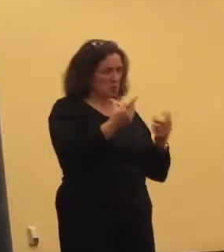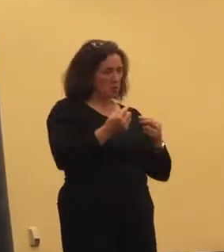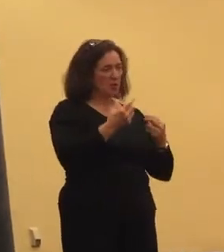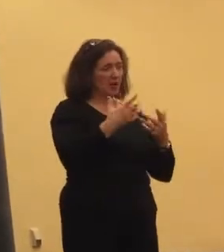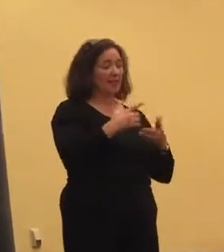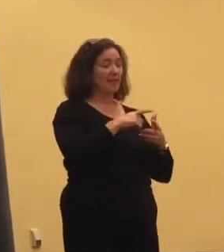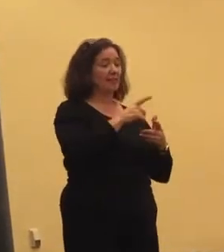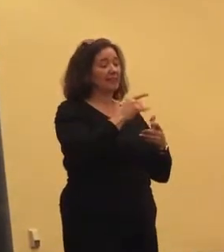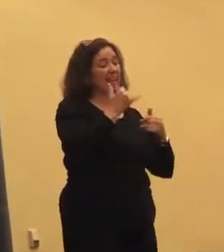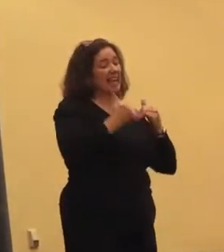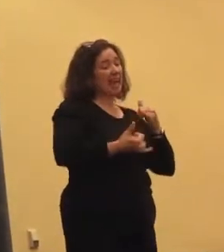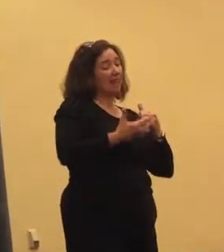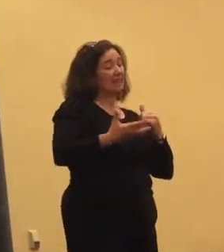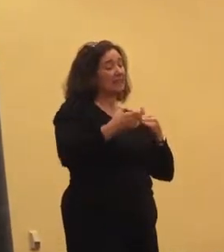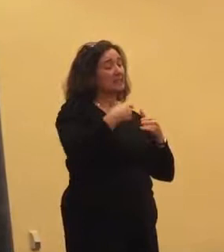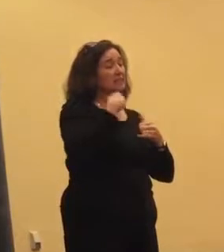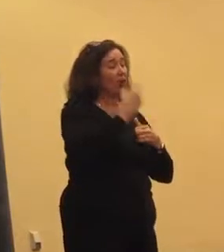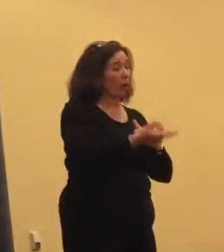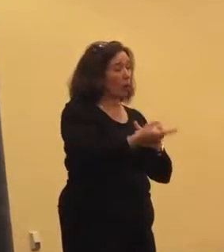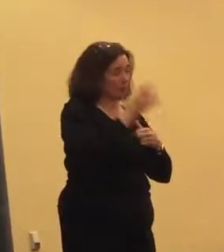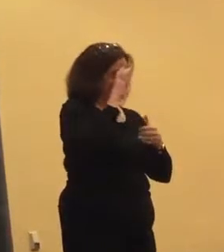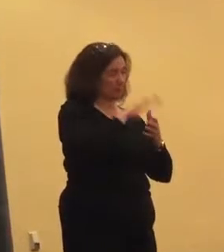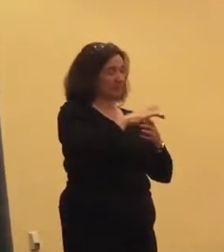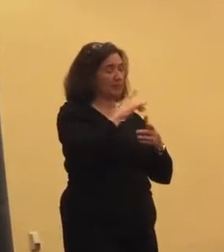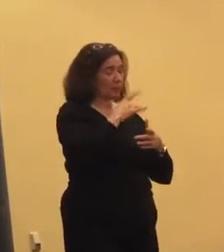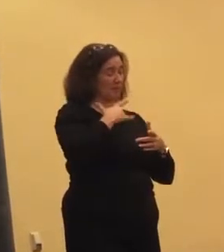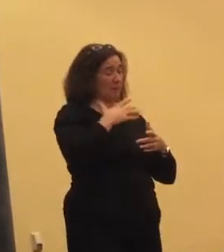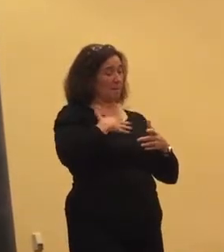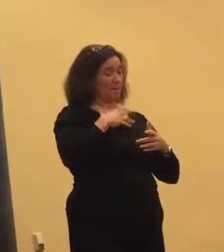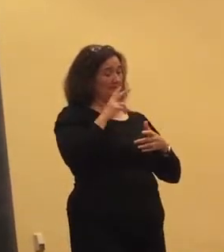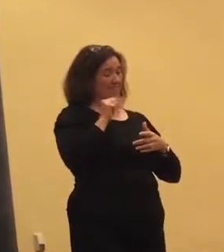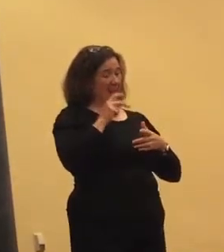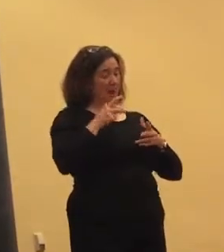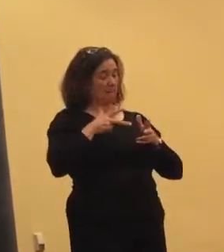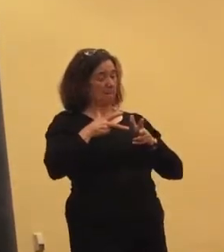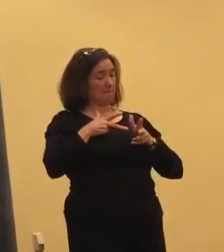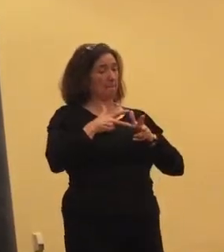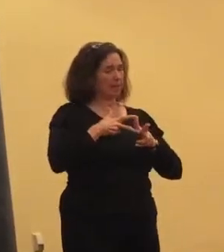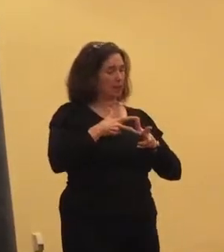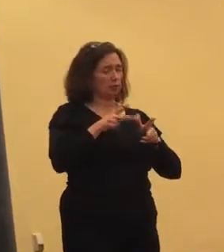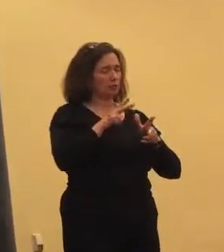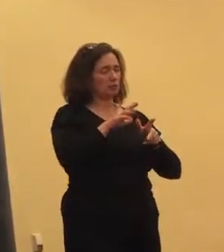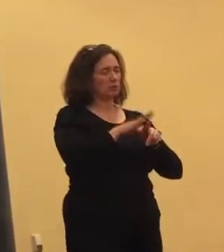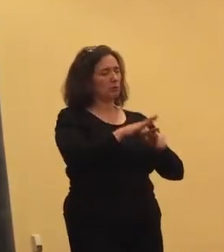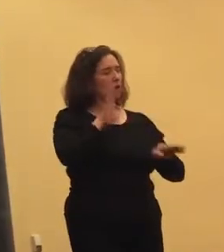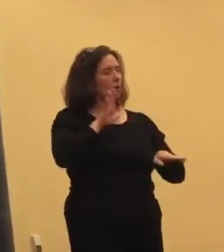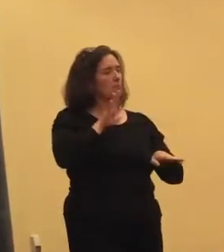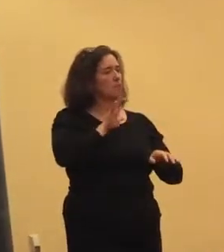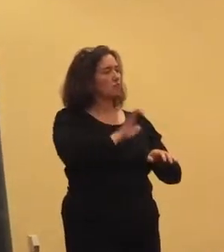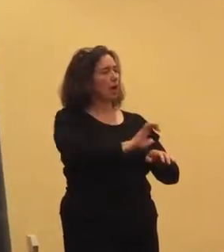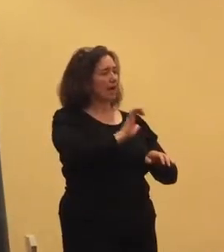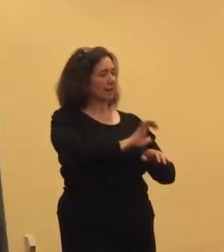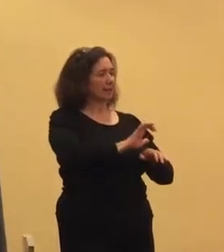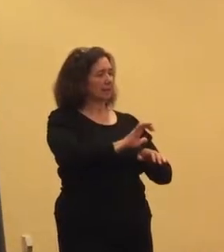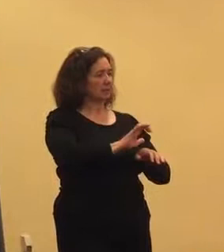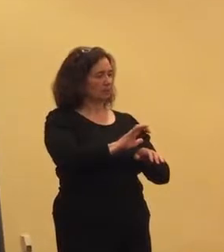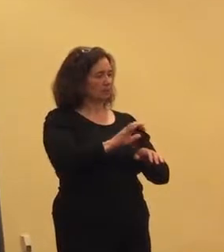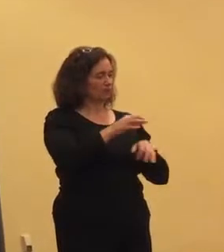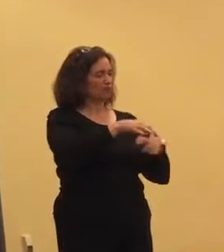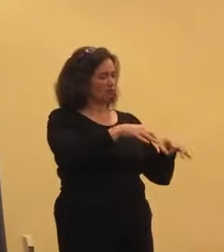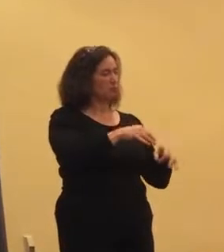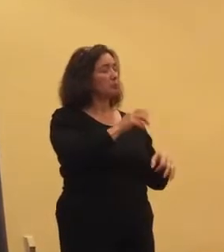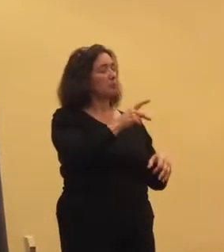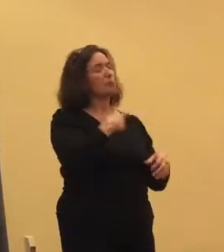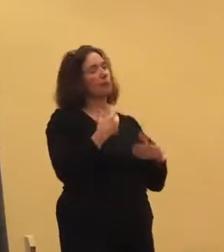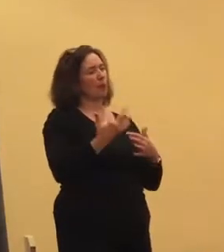last one was, now when you feel the mic band bump into your car, take your foot off the brake. So we